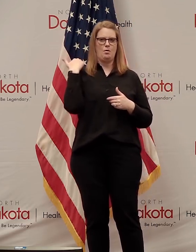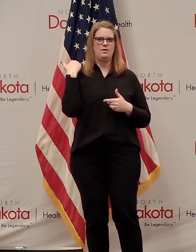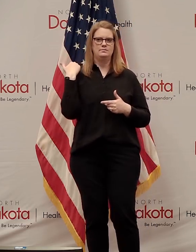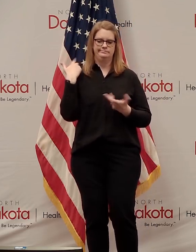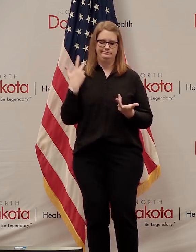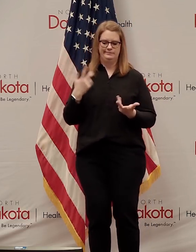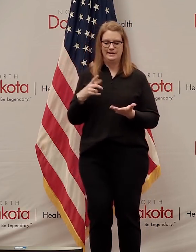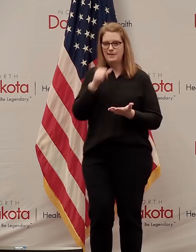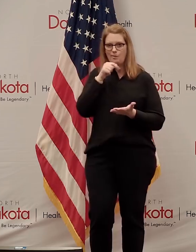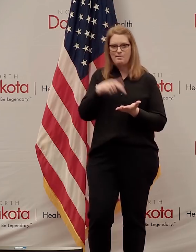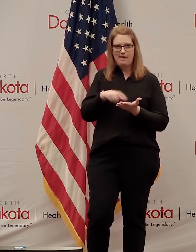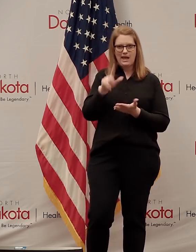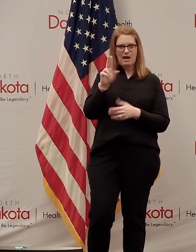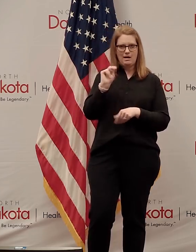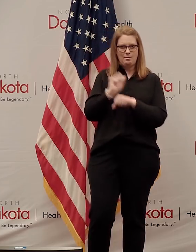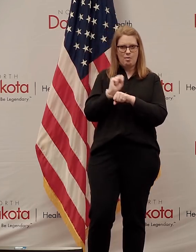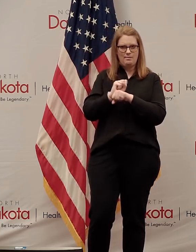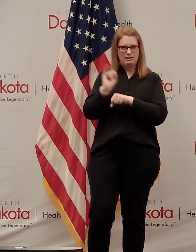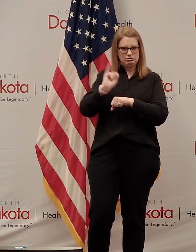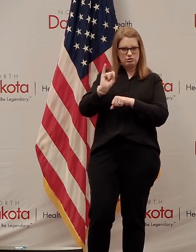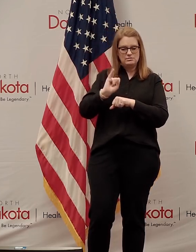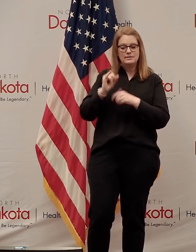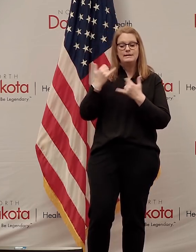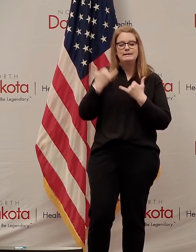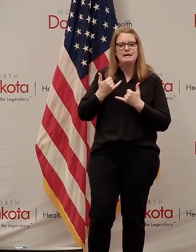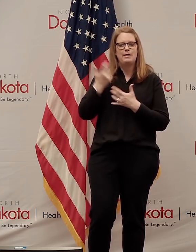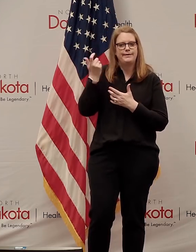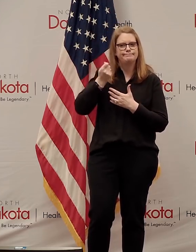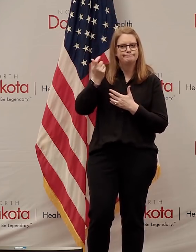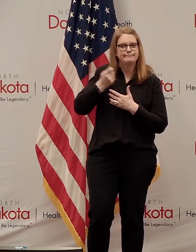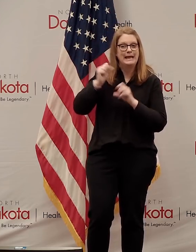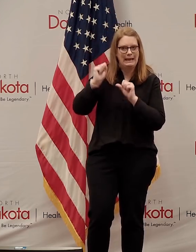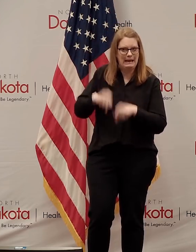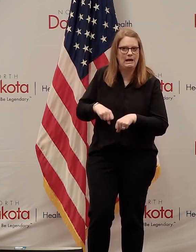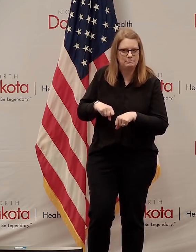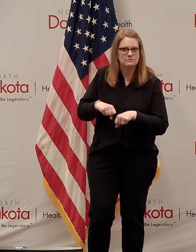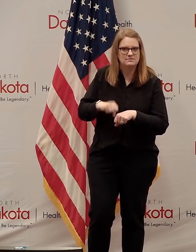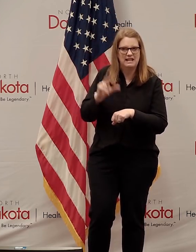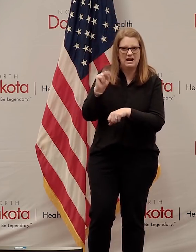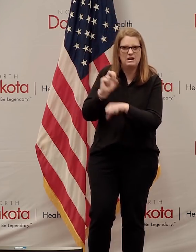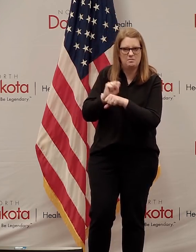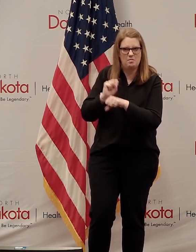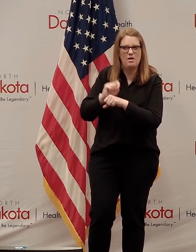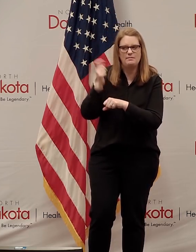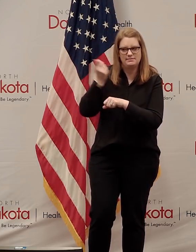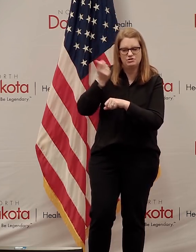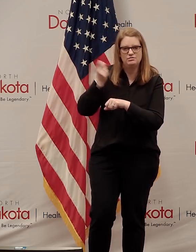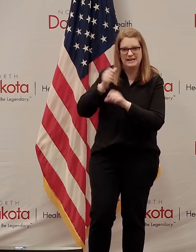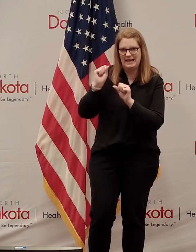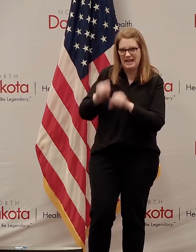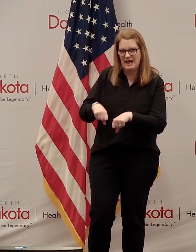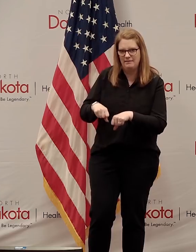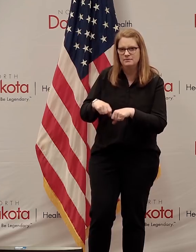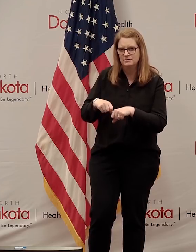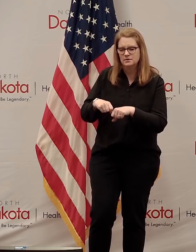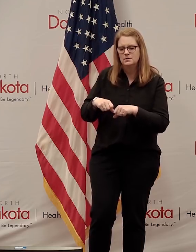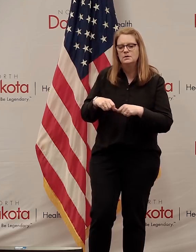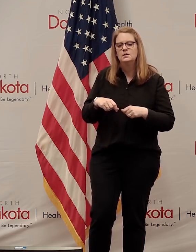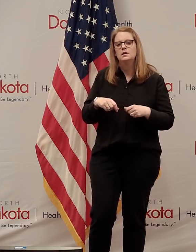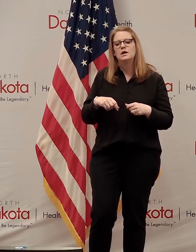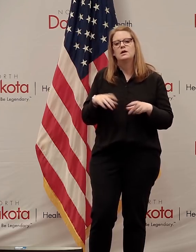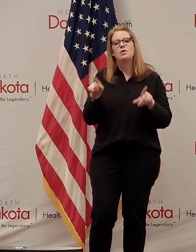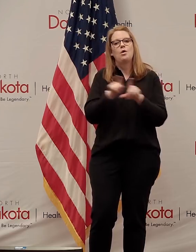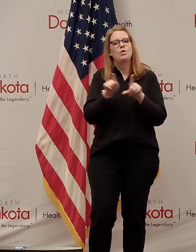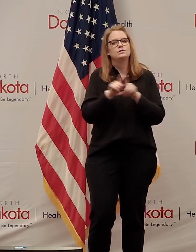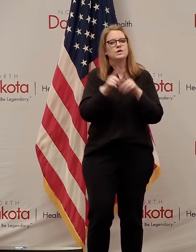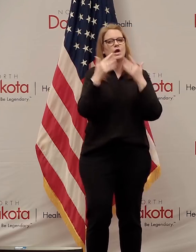paying into unemployment insurance, but now can collect their unemployment insurance payments. And